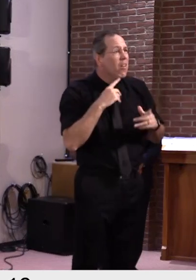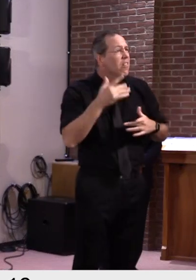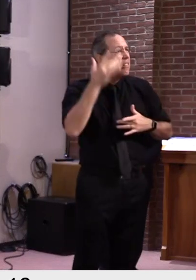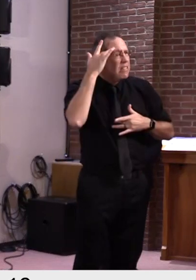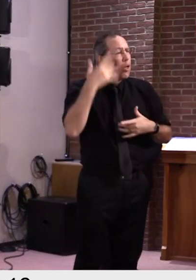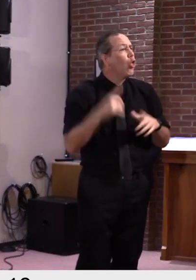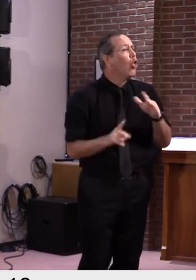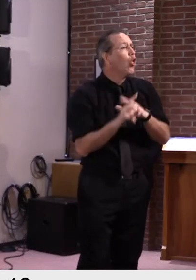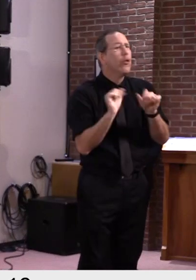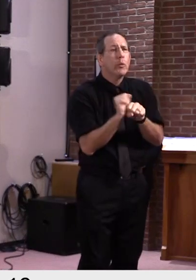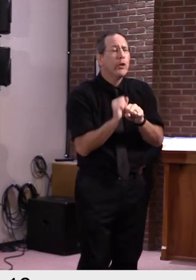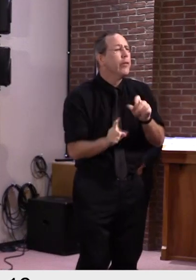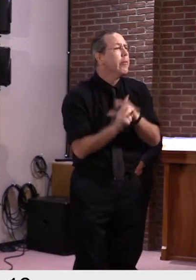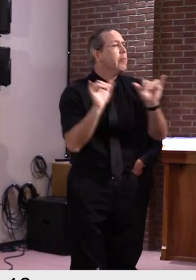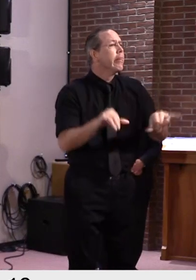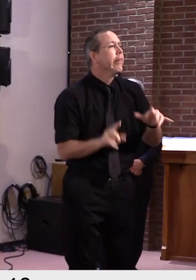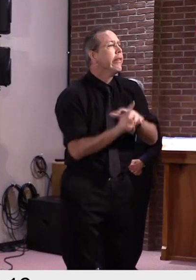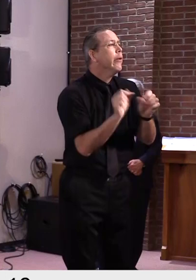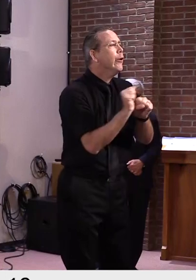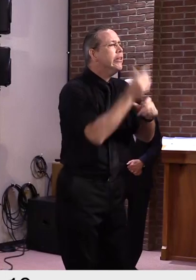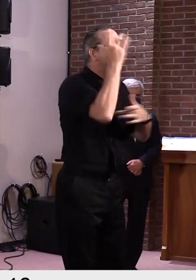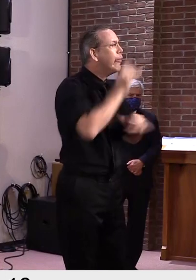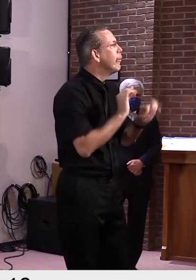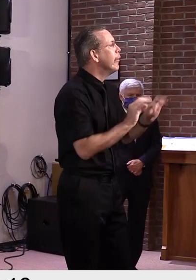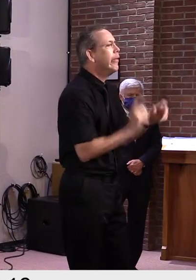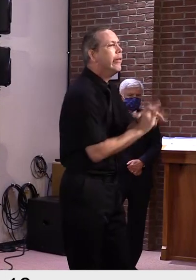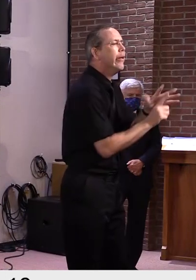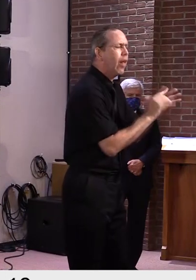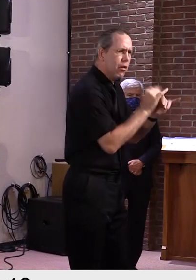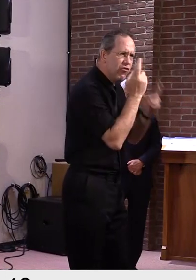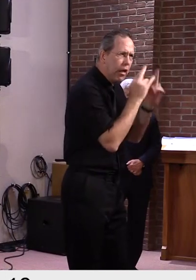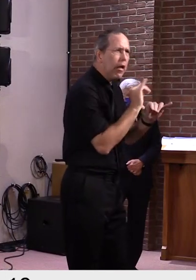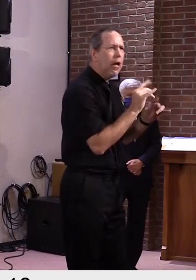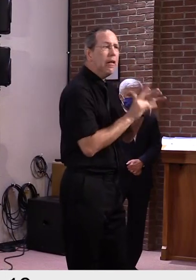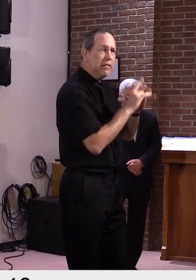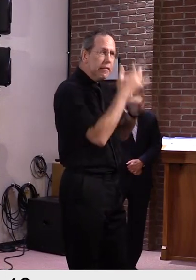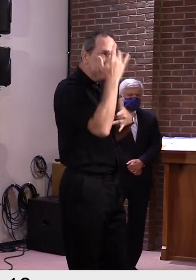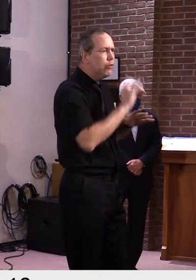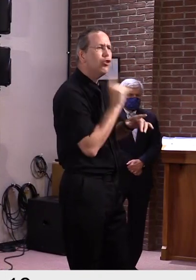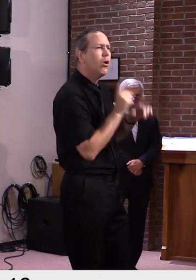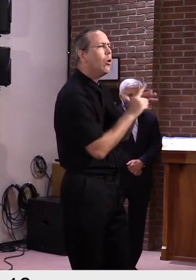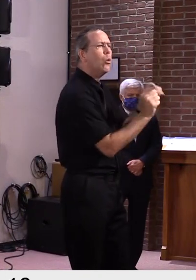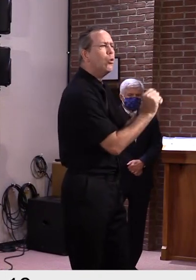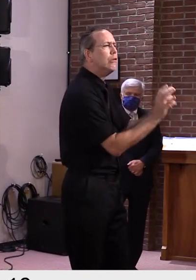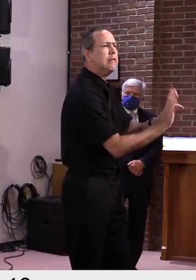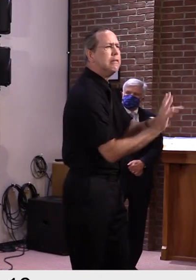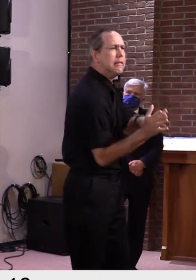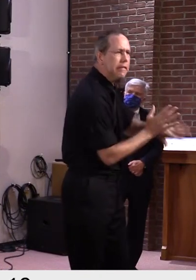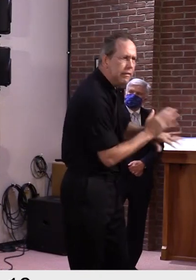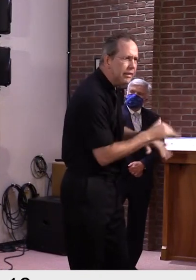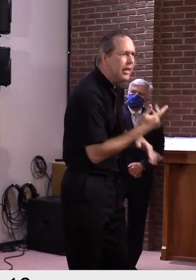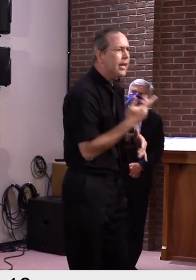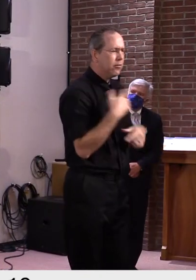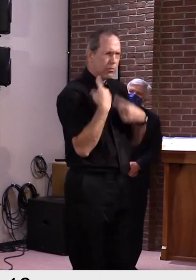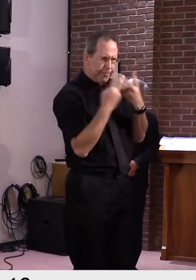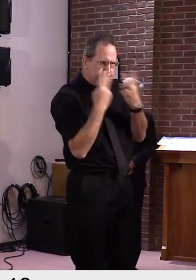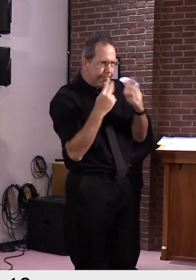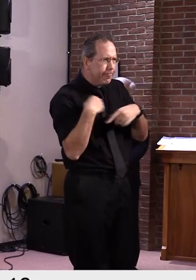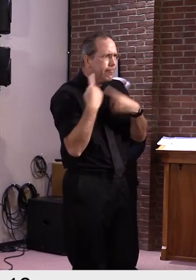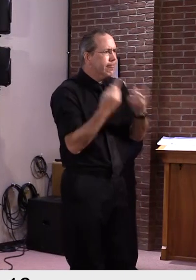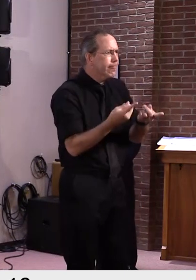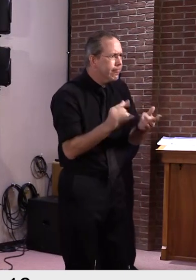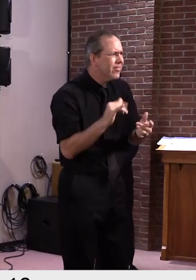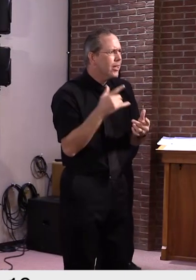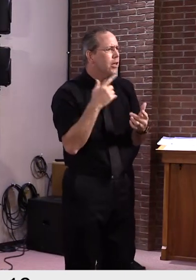My point is this we know so much more about the virus now have more tools and have taken many steps to